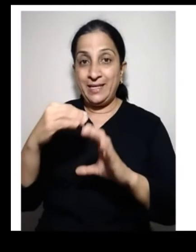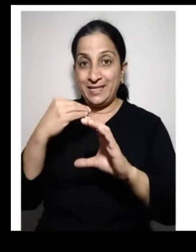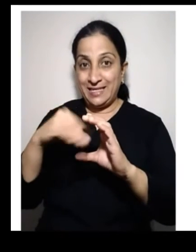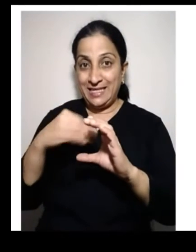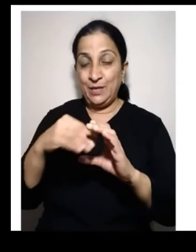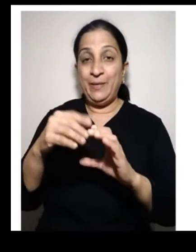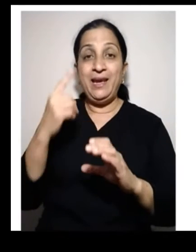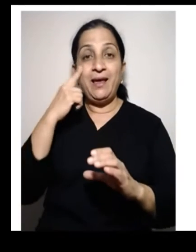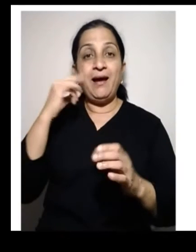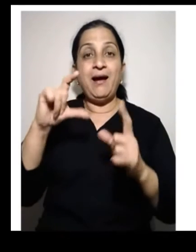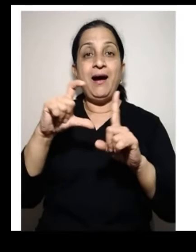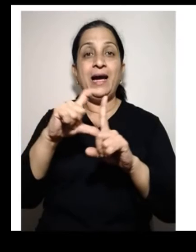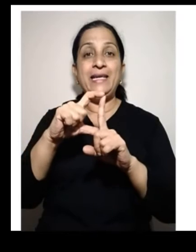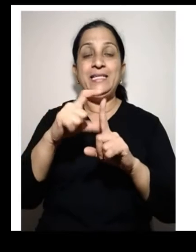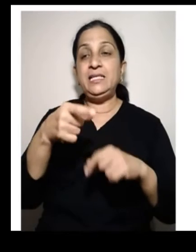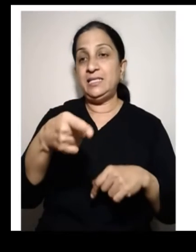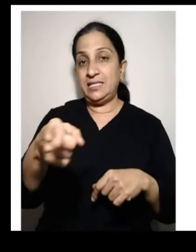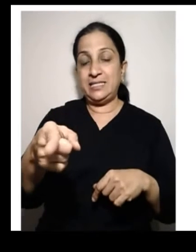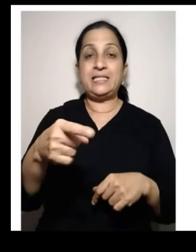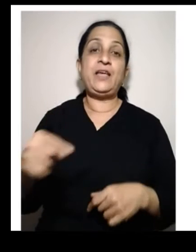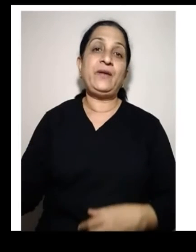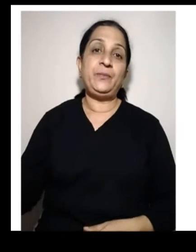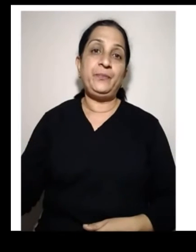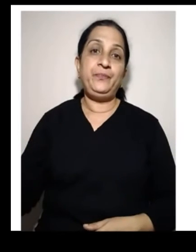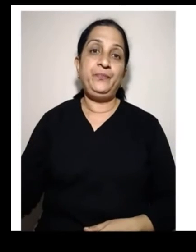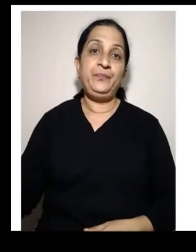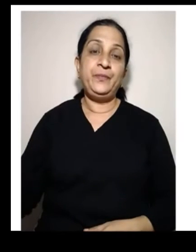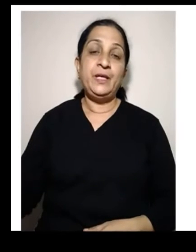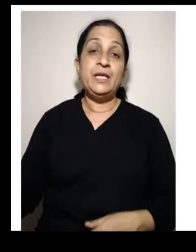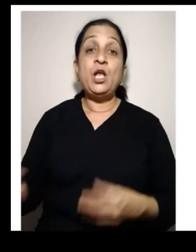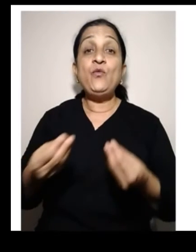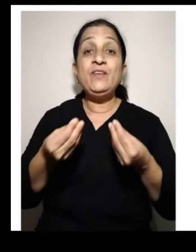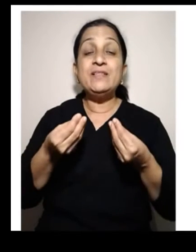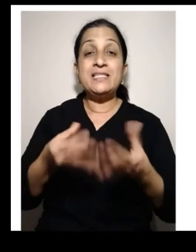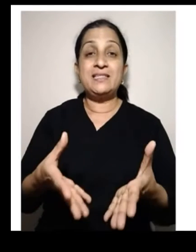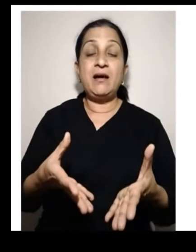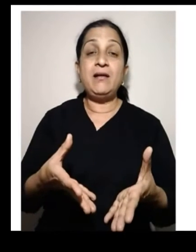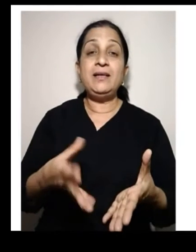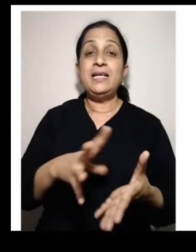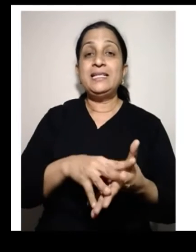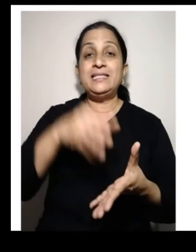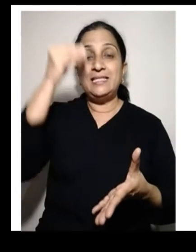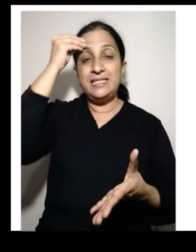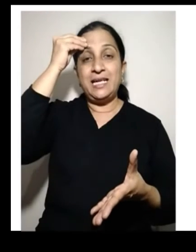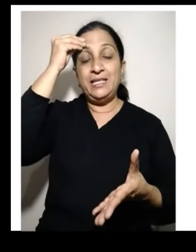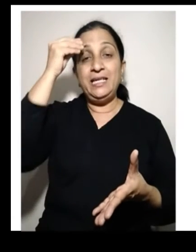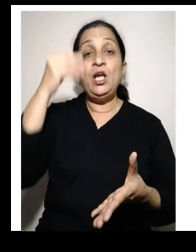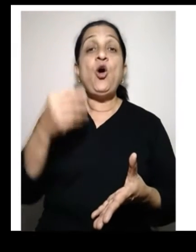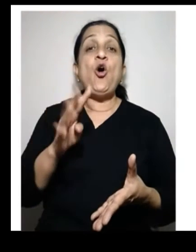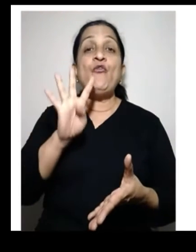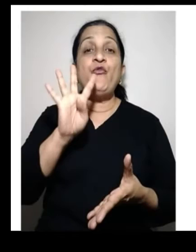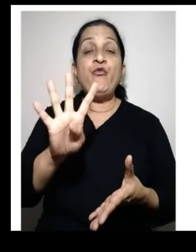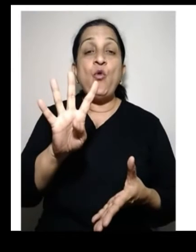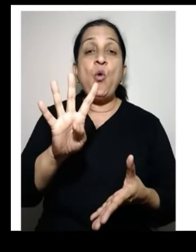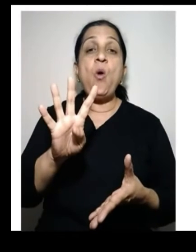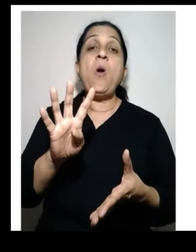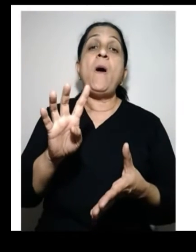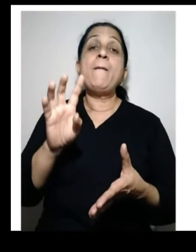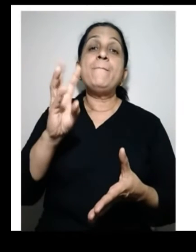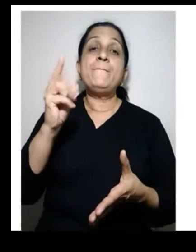.com. Our email ID is given at the bottom. Now we will start to learn